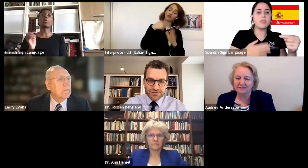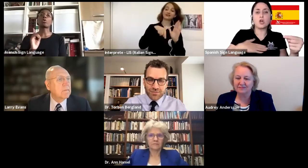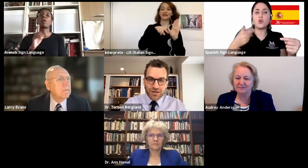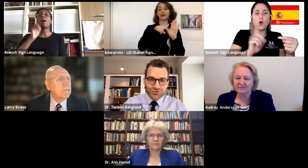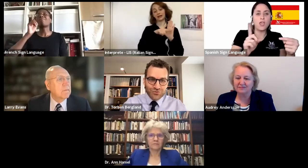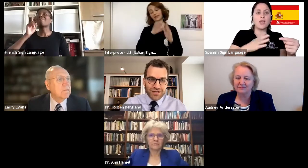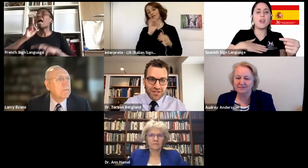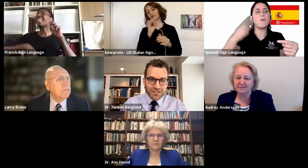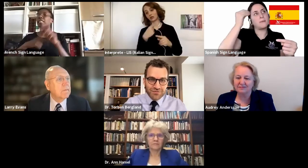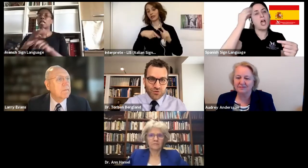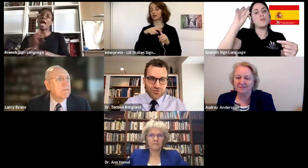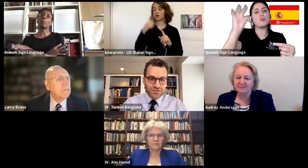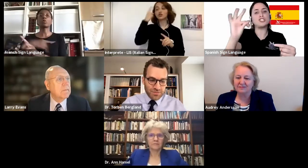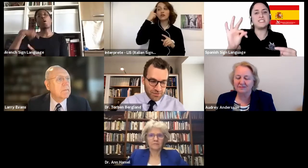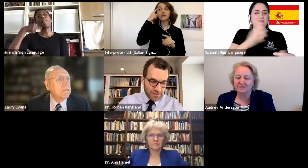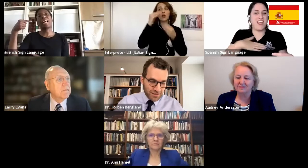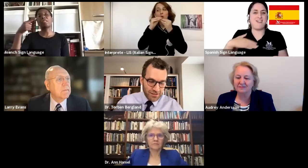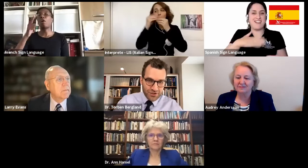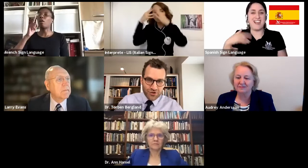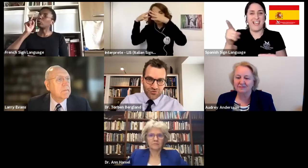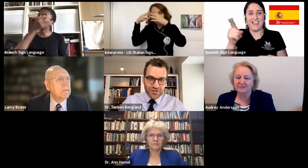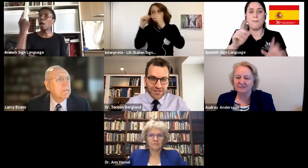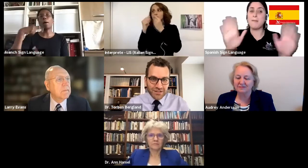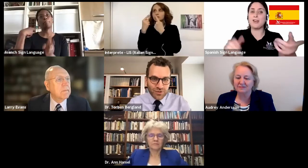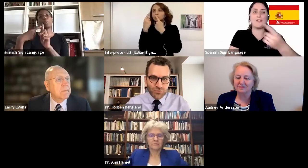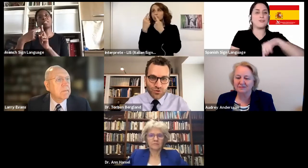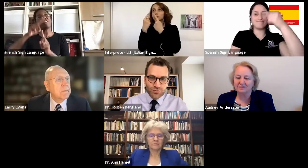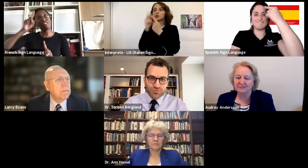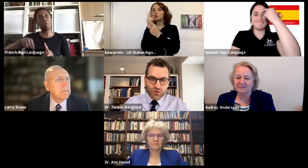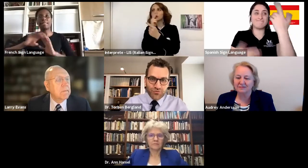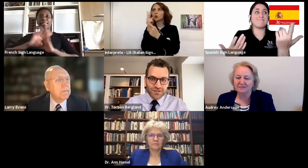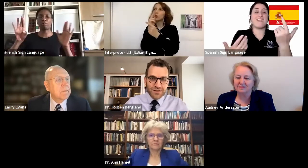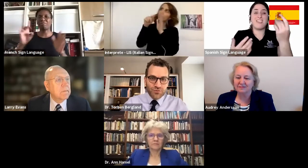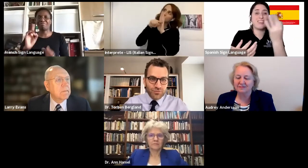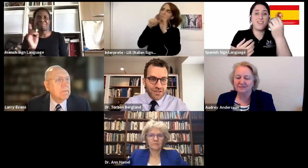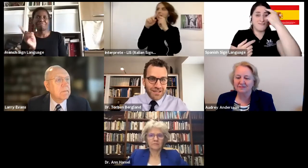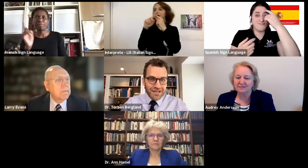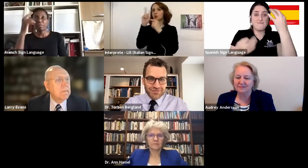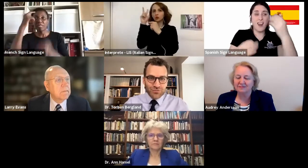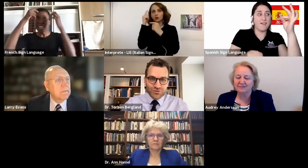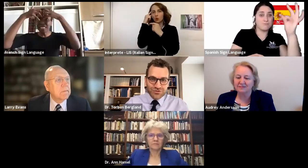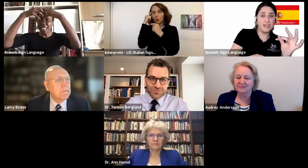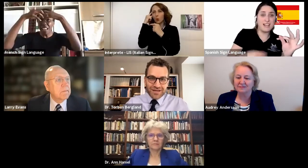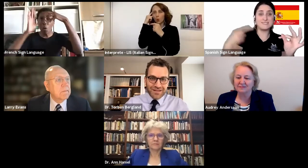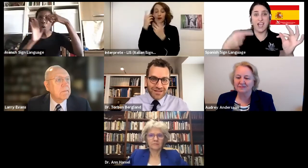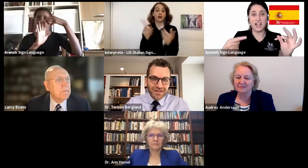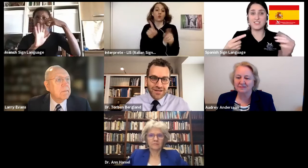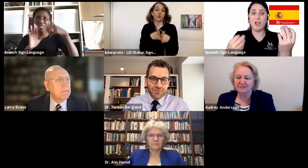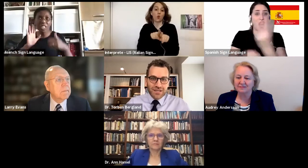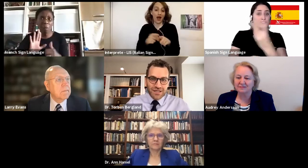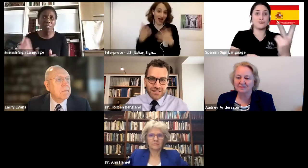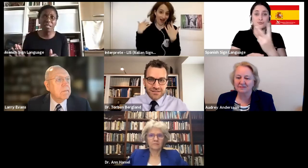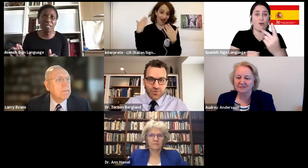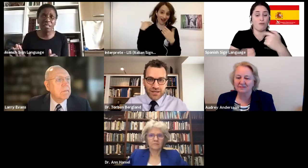somehow also to have negative emotions, maybe in the Garden of Eden, when the world was perfect, there weren't many negative emotions back then.